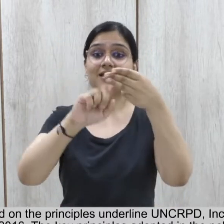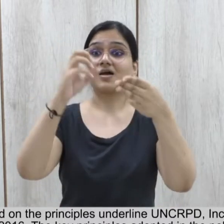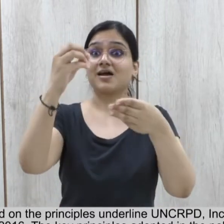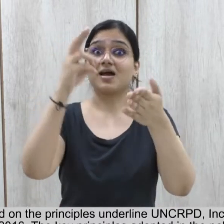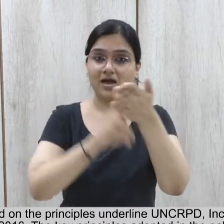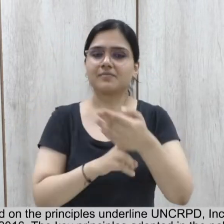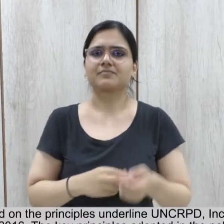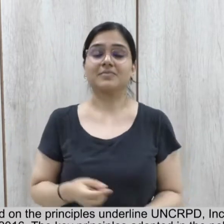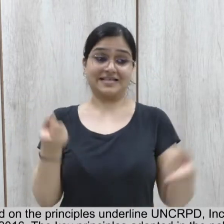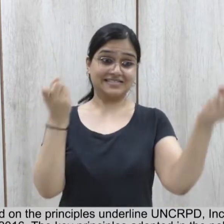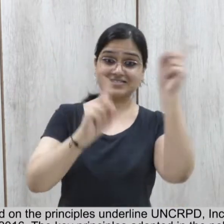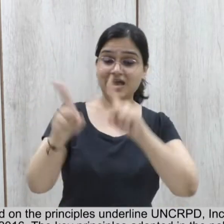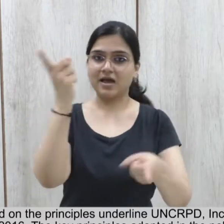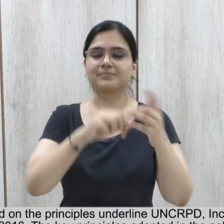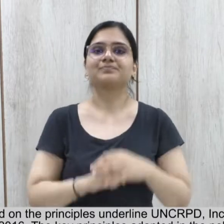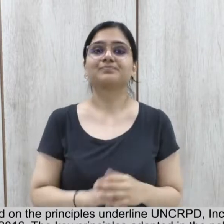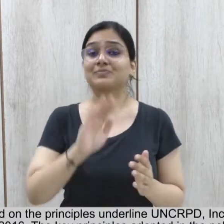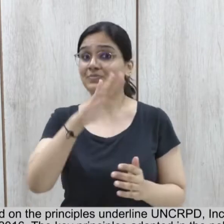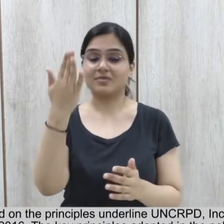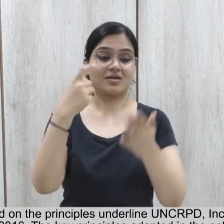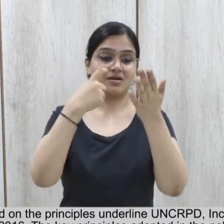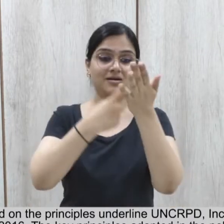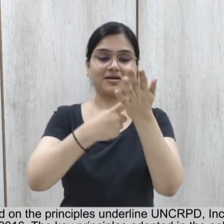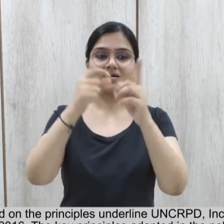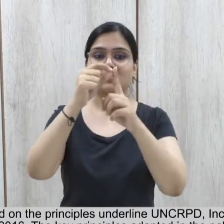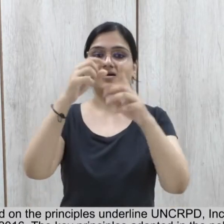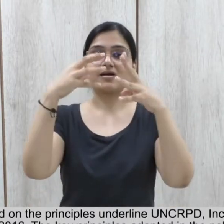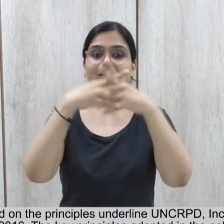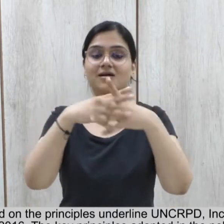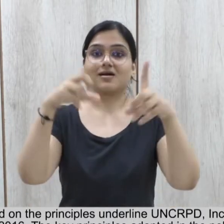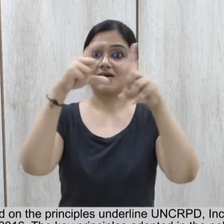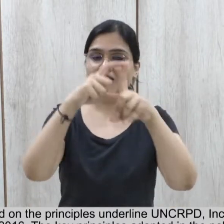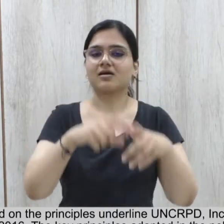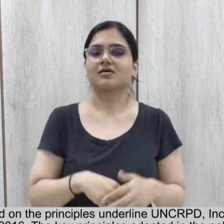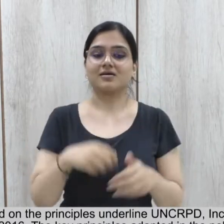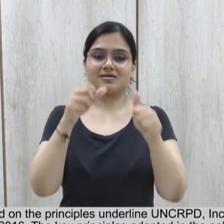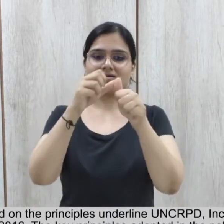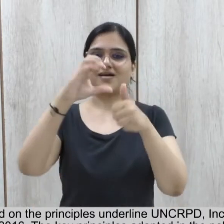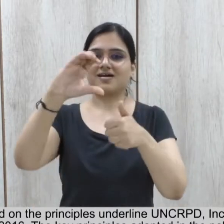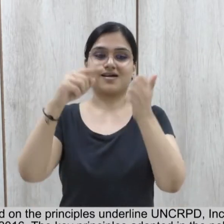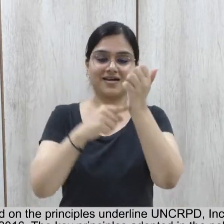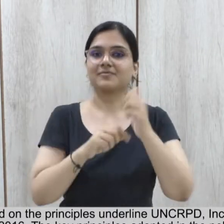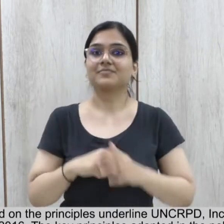UNCRPD, Incheon Strategy and RPWD Act 2016